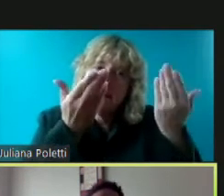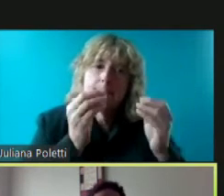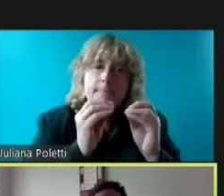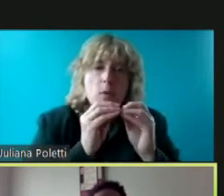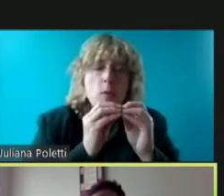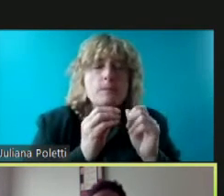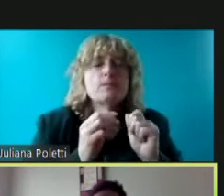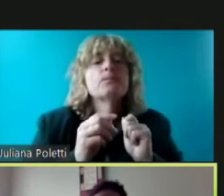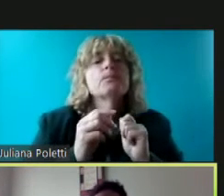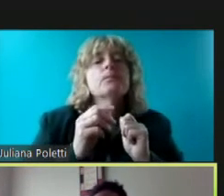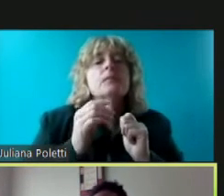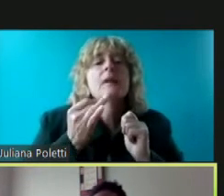uh slide